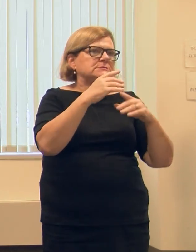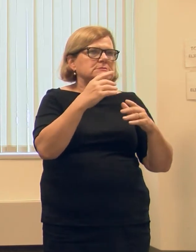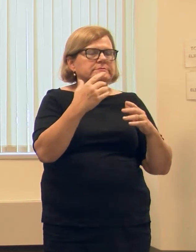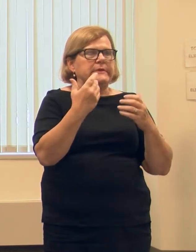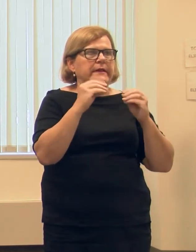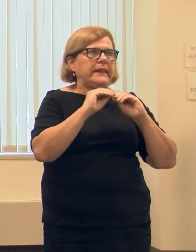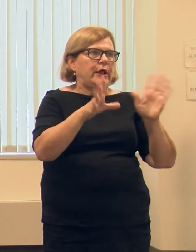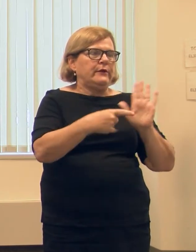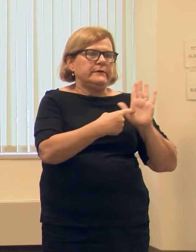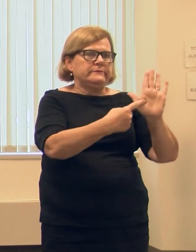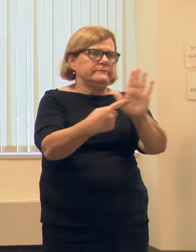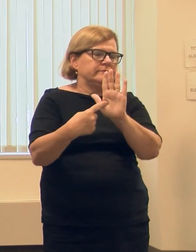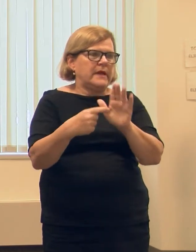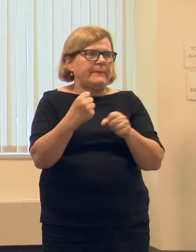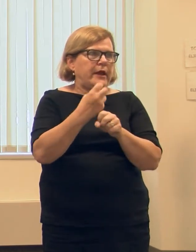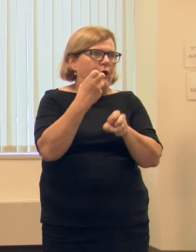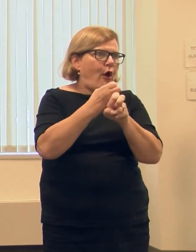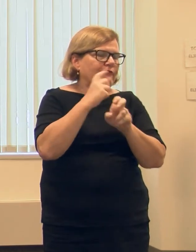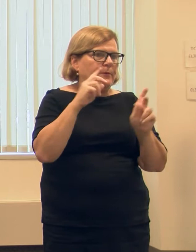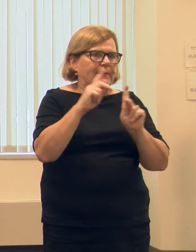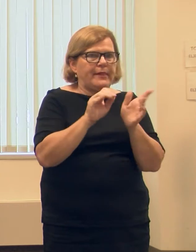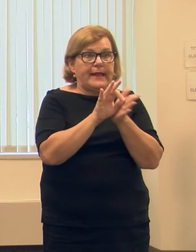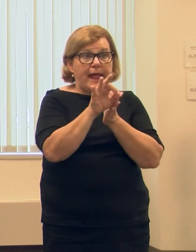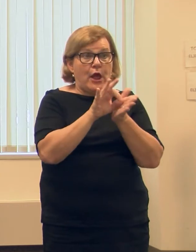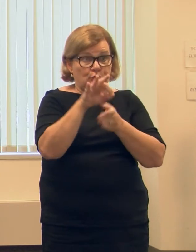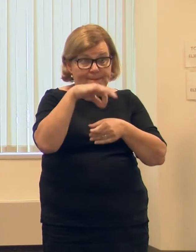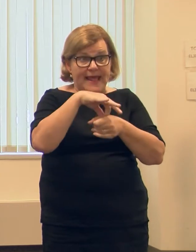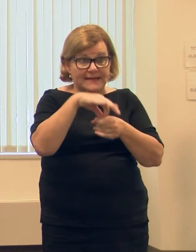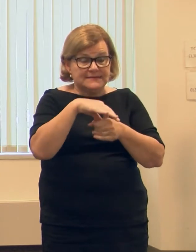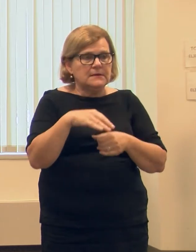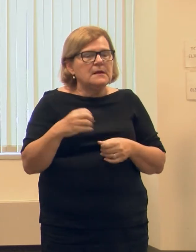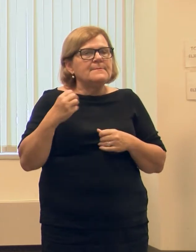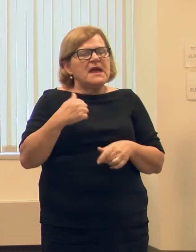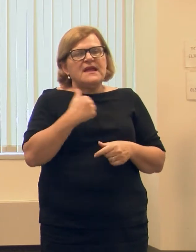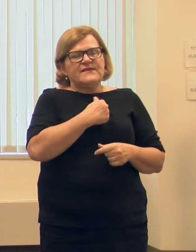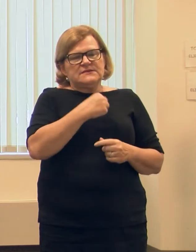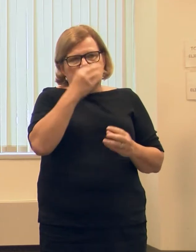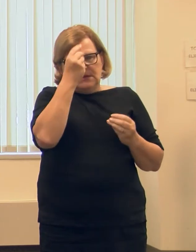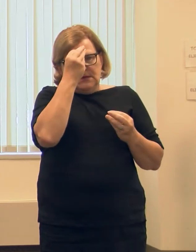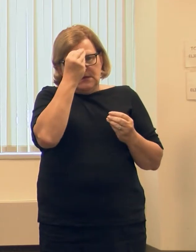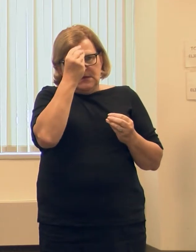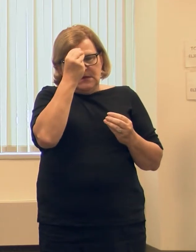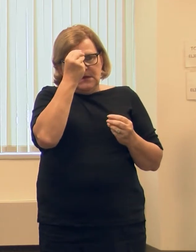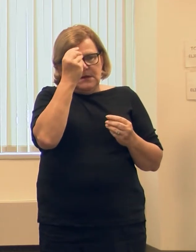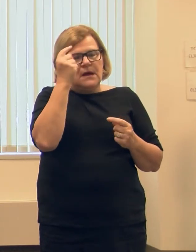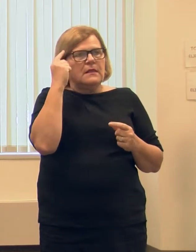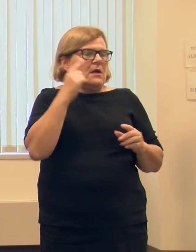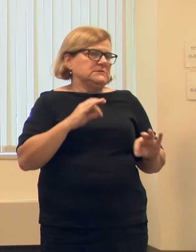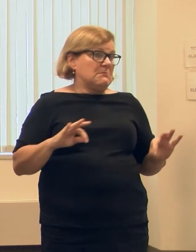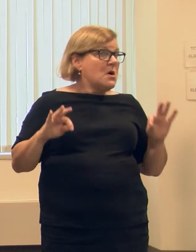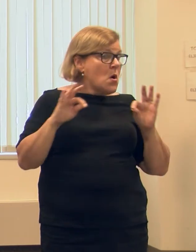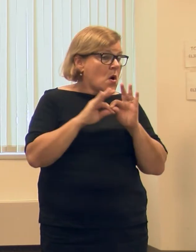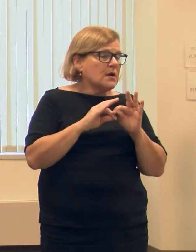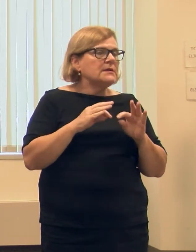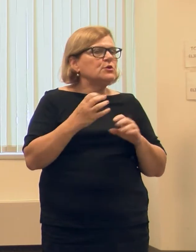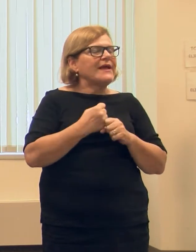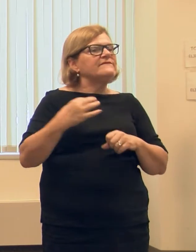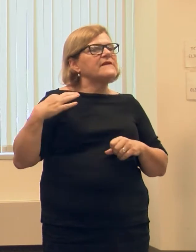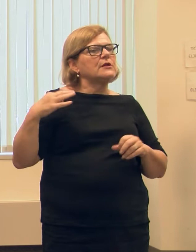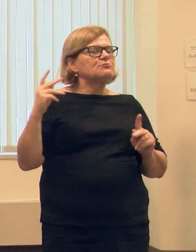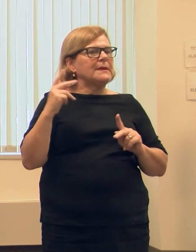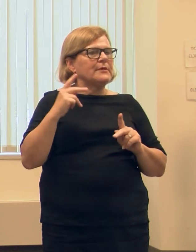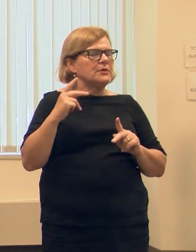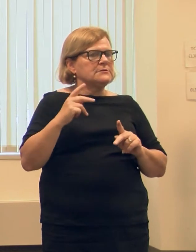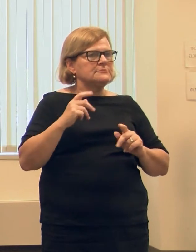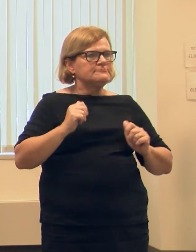display that made it harder for people to count their ballots. And so, a number of us came together and thought that was absolutely essential. If we could get volunteers to